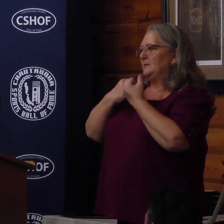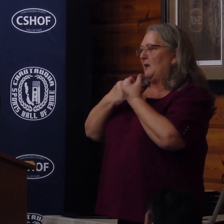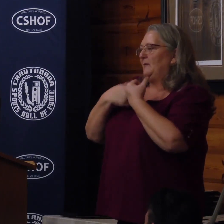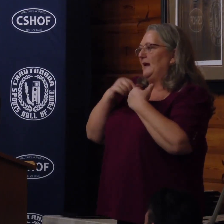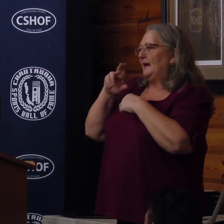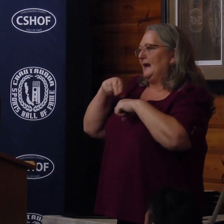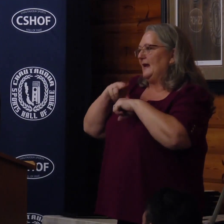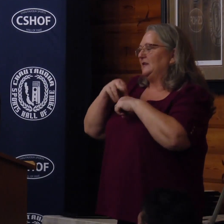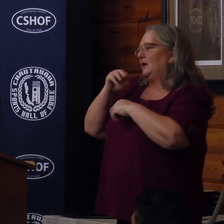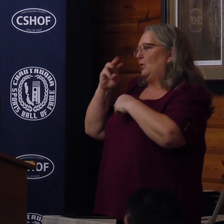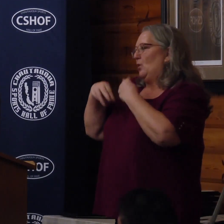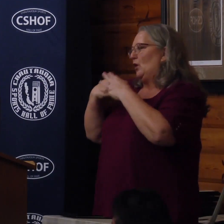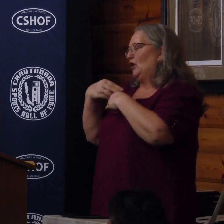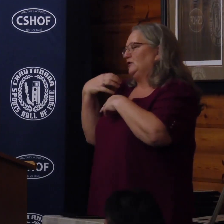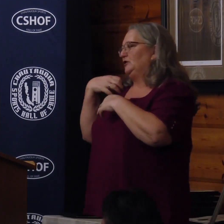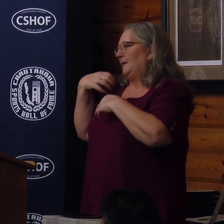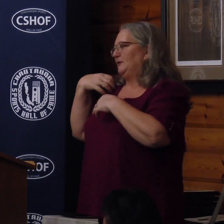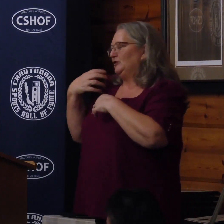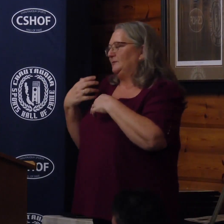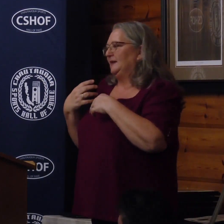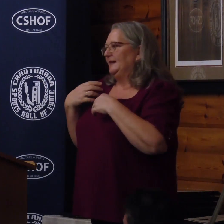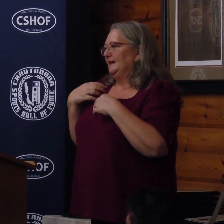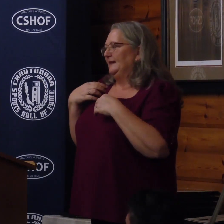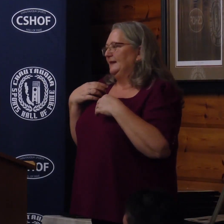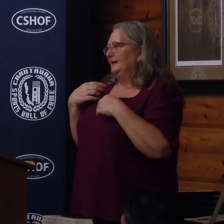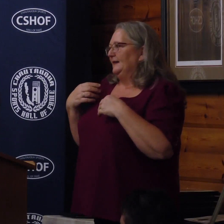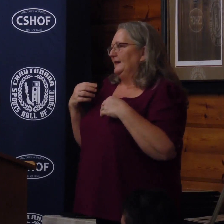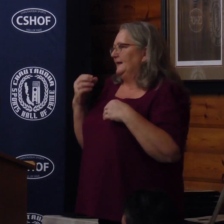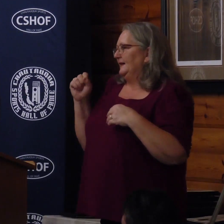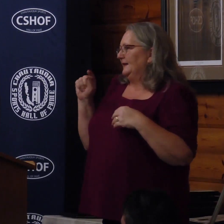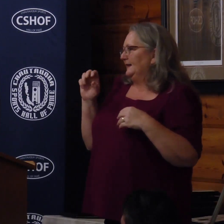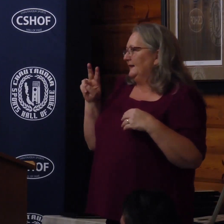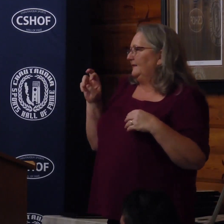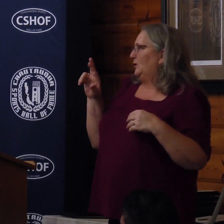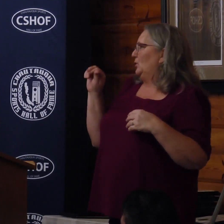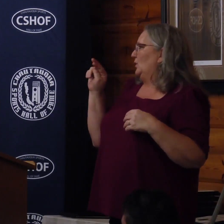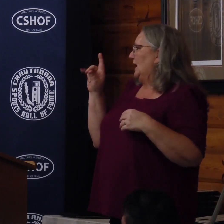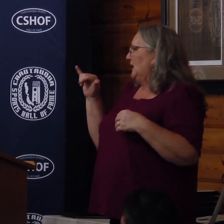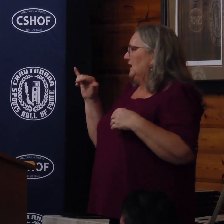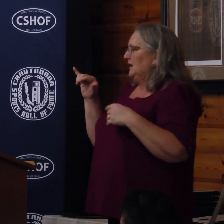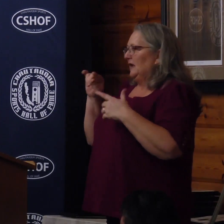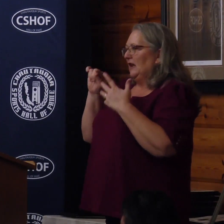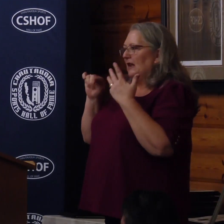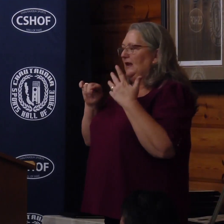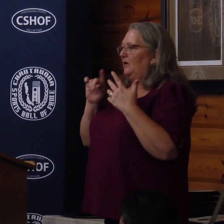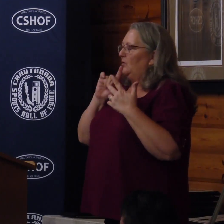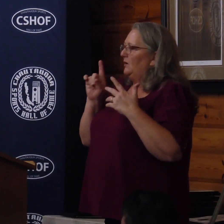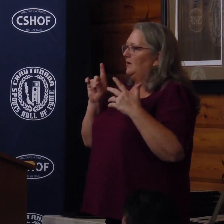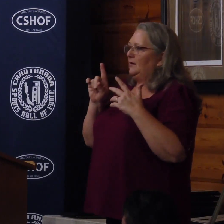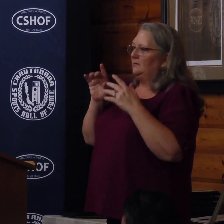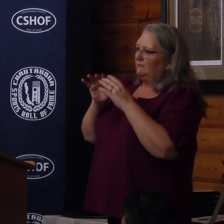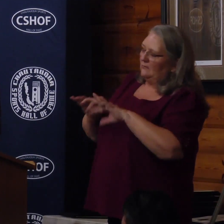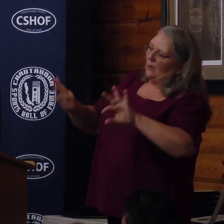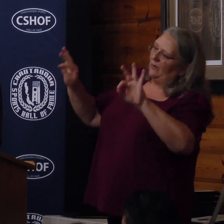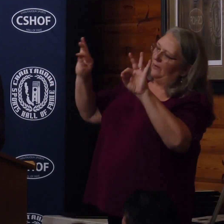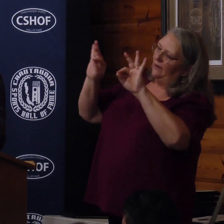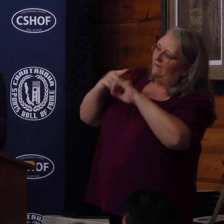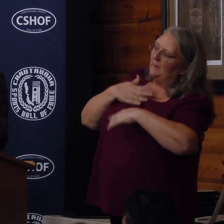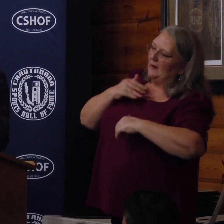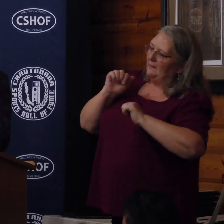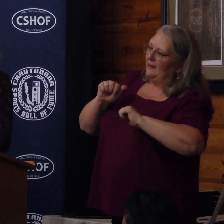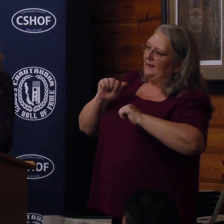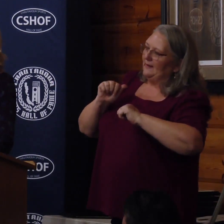National and World Championships. Mike Donner, Steve, Randy, the crew, were paramount in my ability to compete